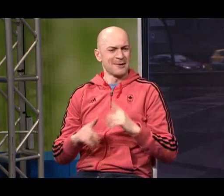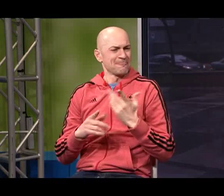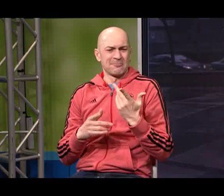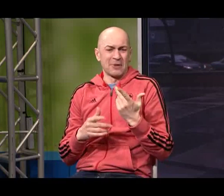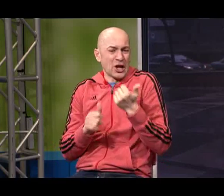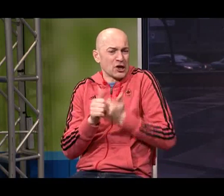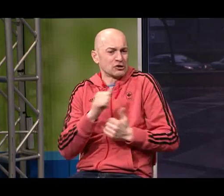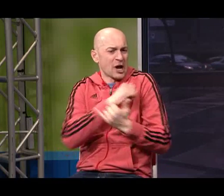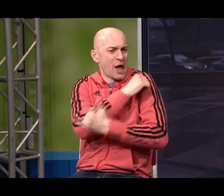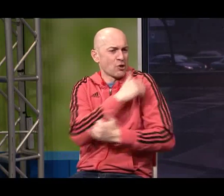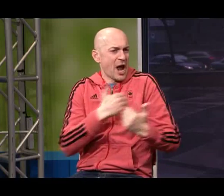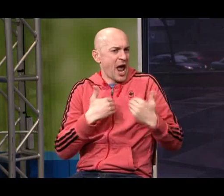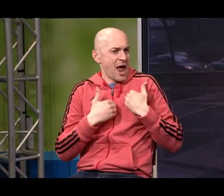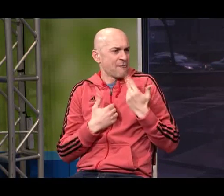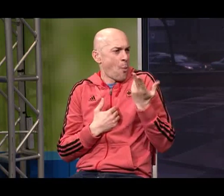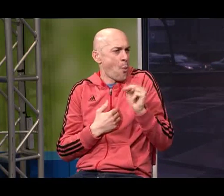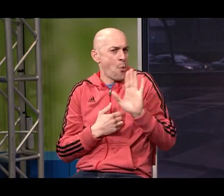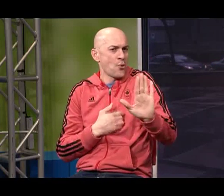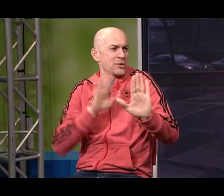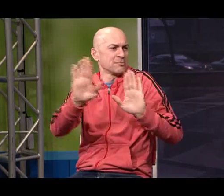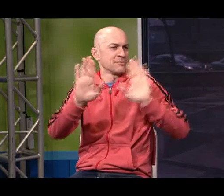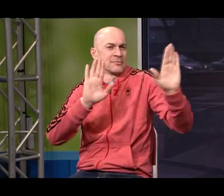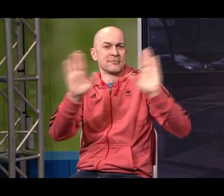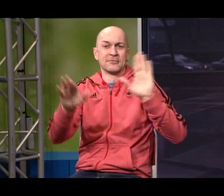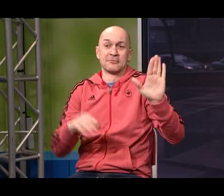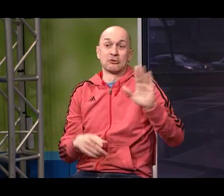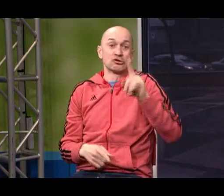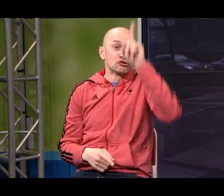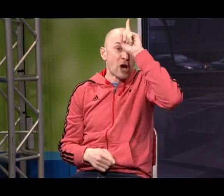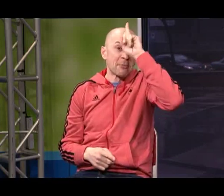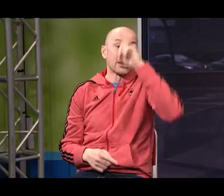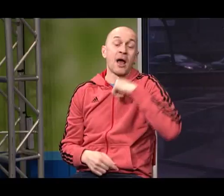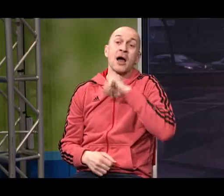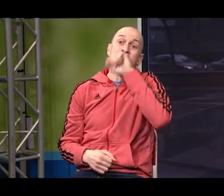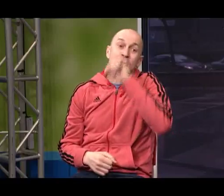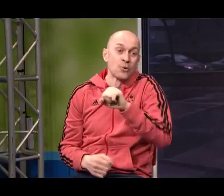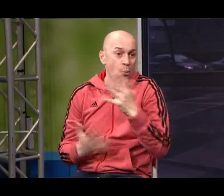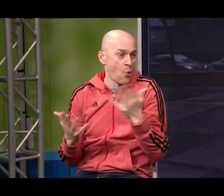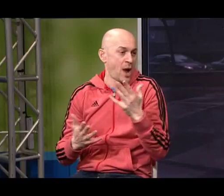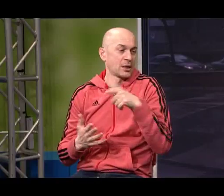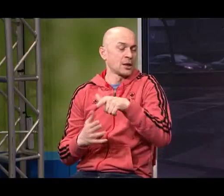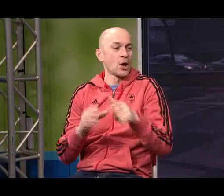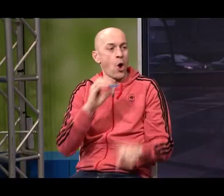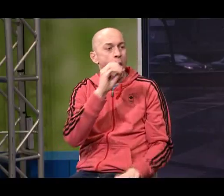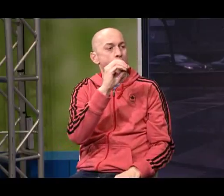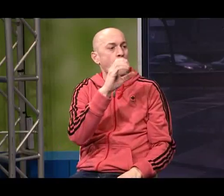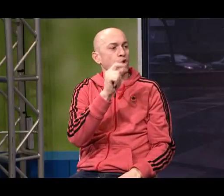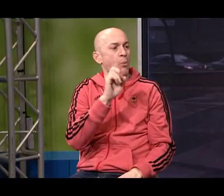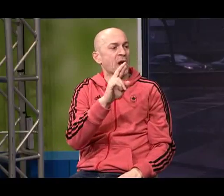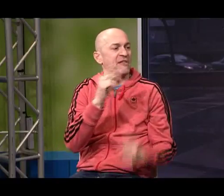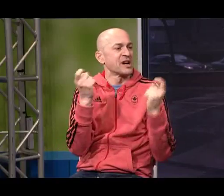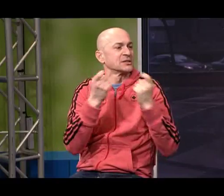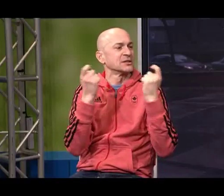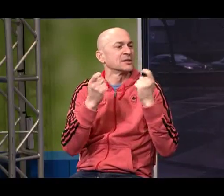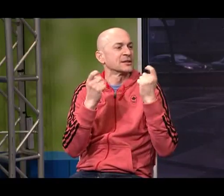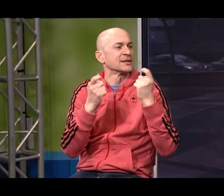totally got into that But every country has their own characteristic Germany, I loved I loved the